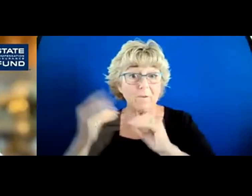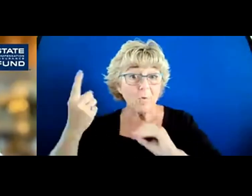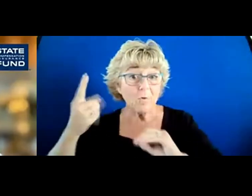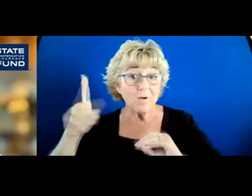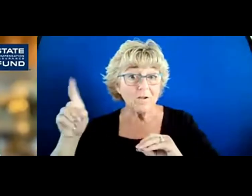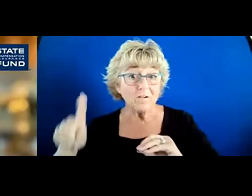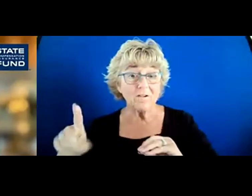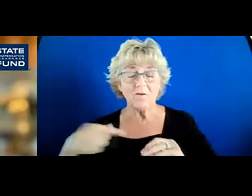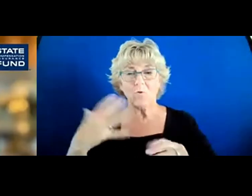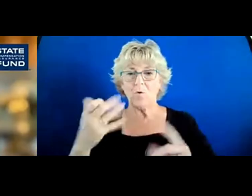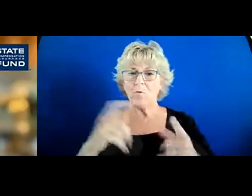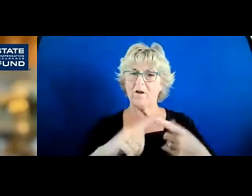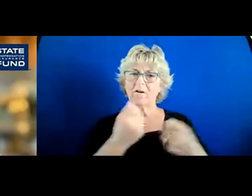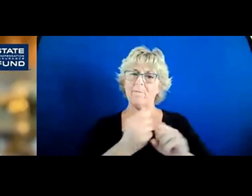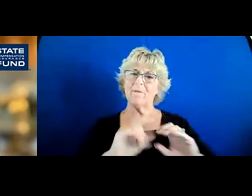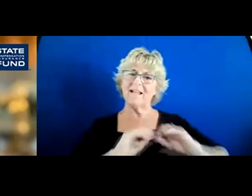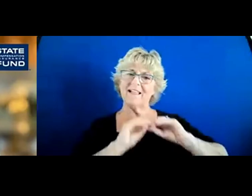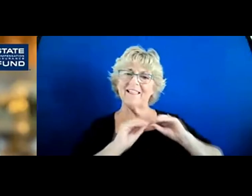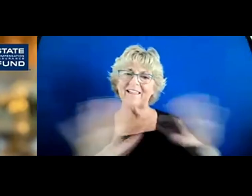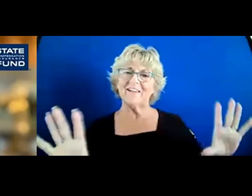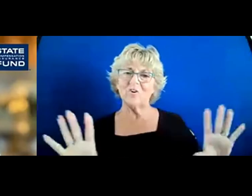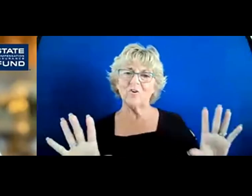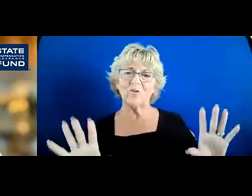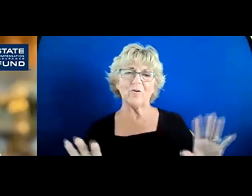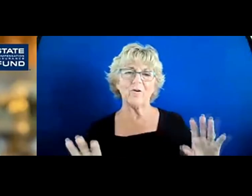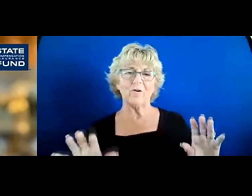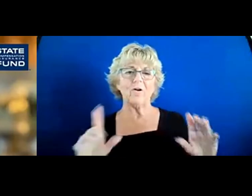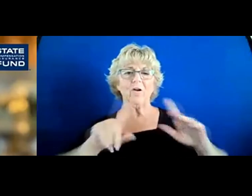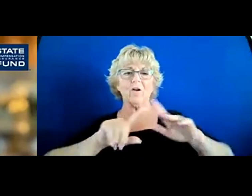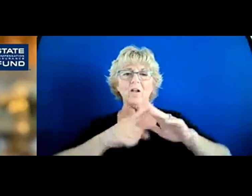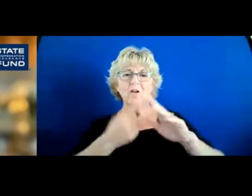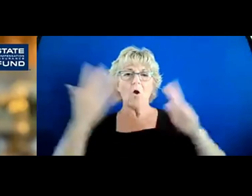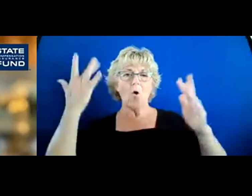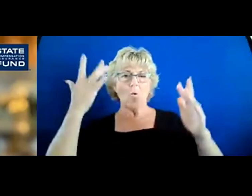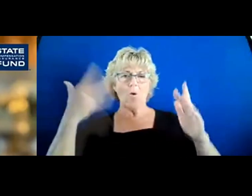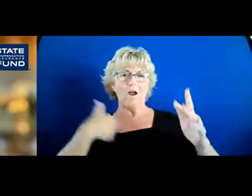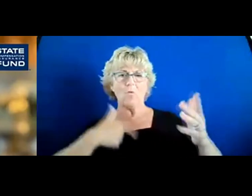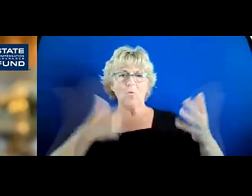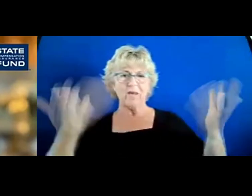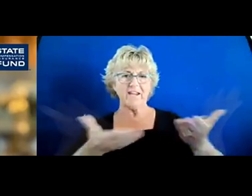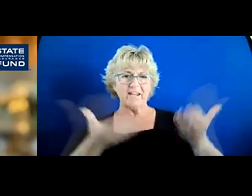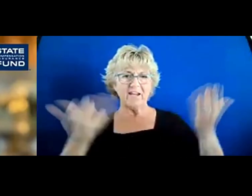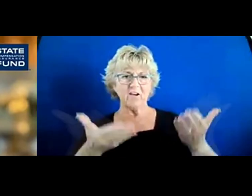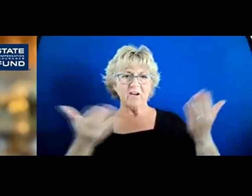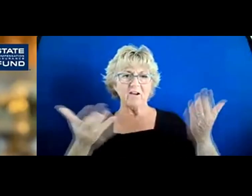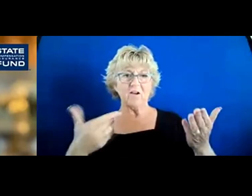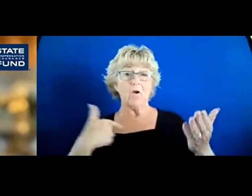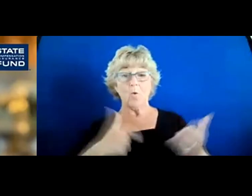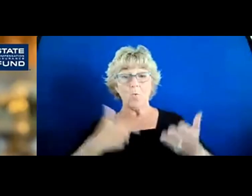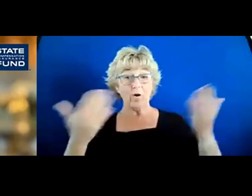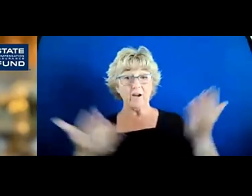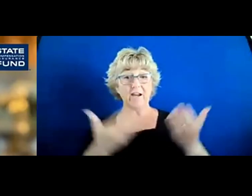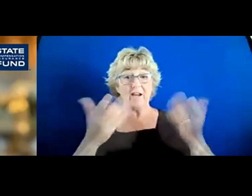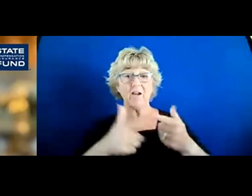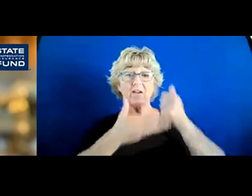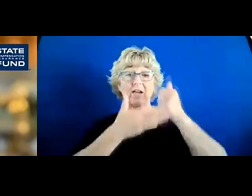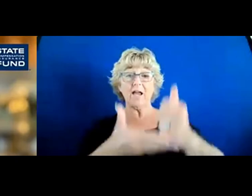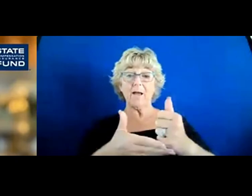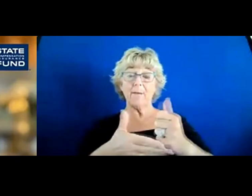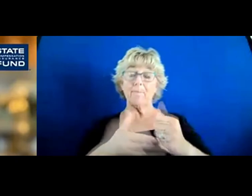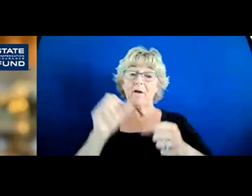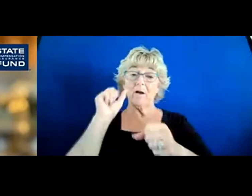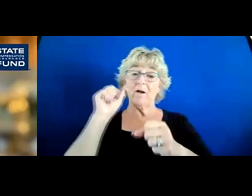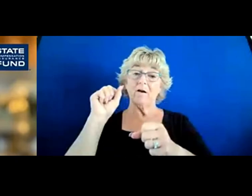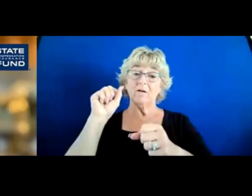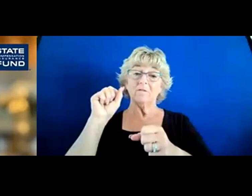to make that as clear as possible. And we started with why we exist. And we exist to help make the workers' compensation